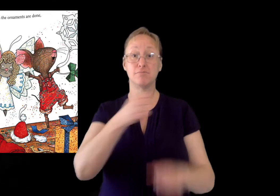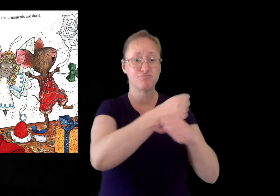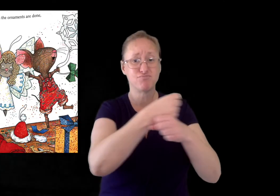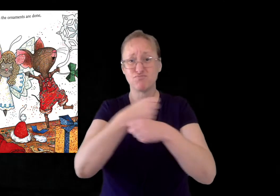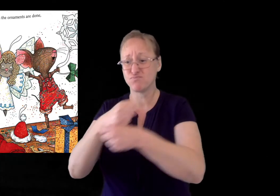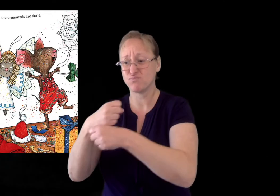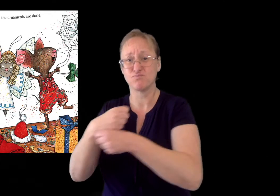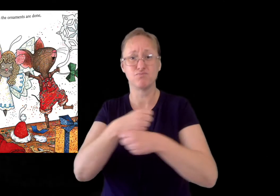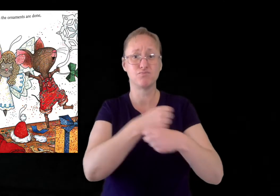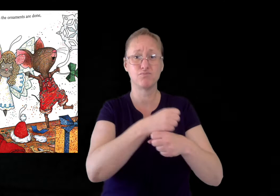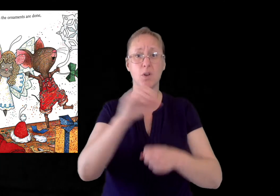Then,